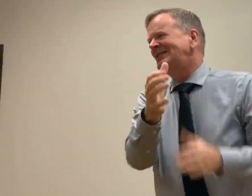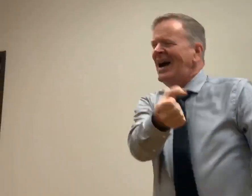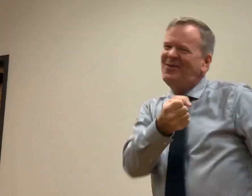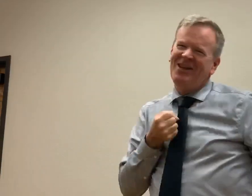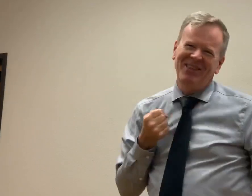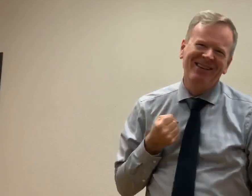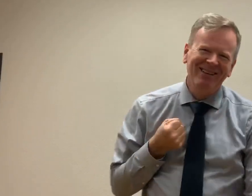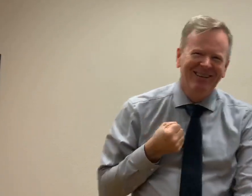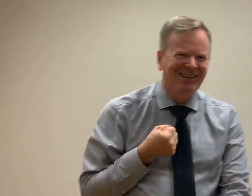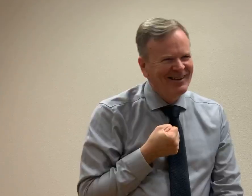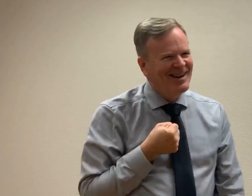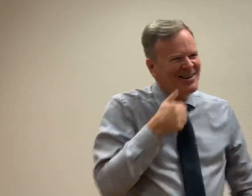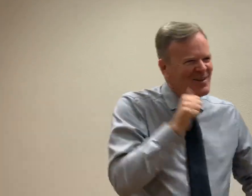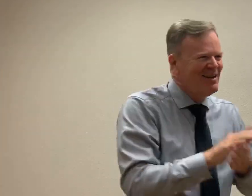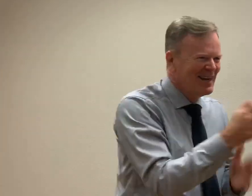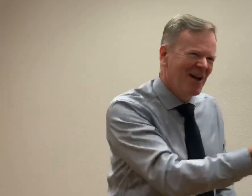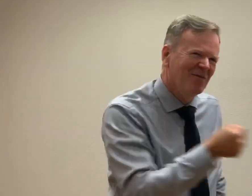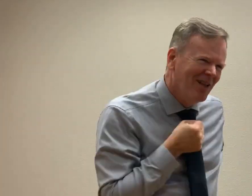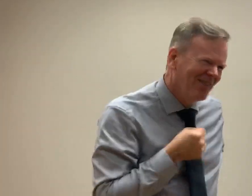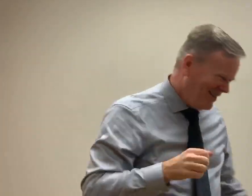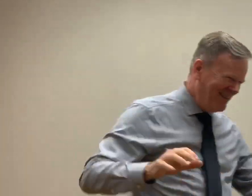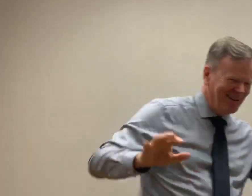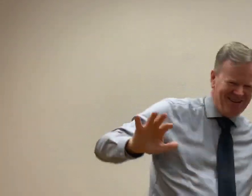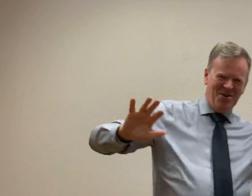No, he took his wife with him. Took his wife with him.